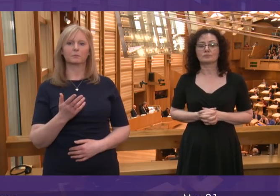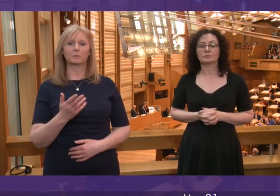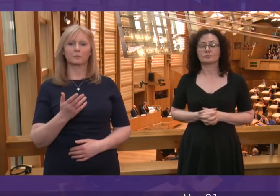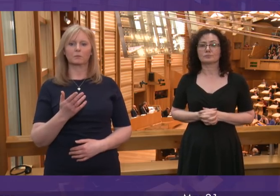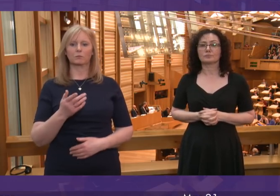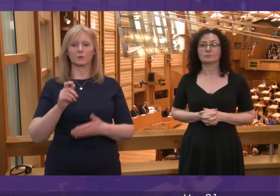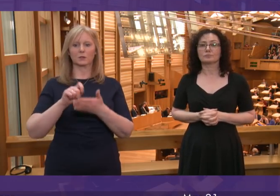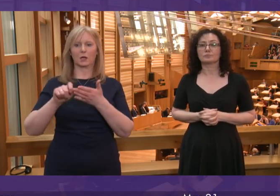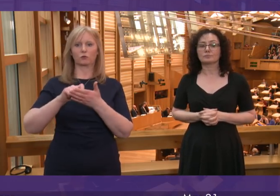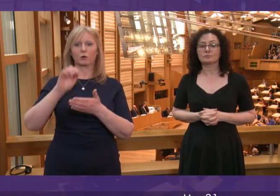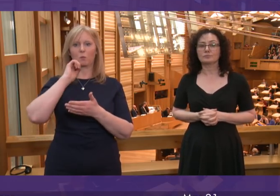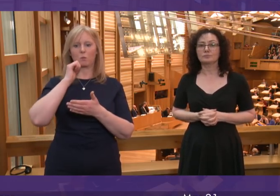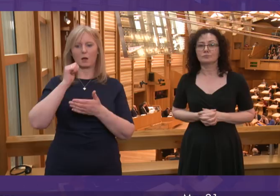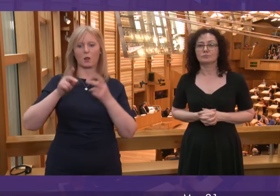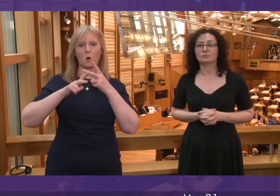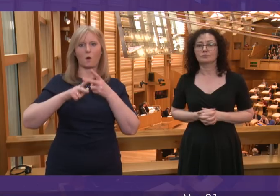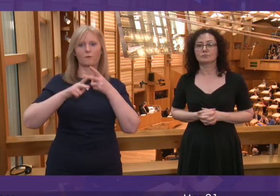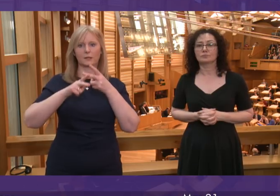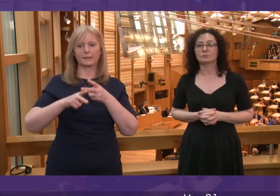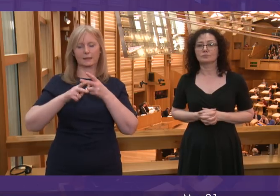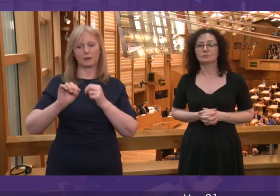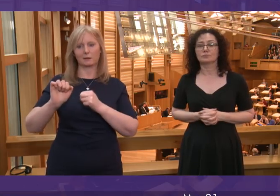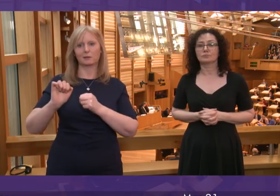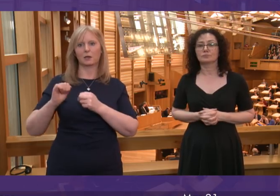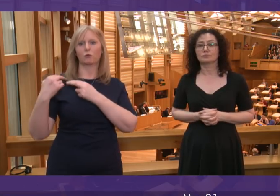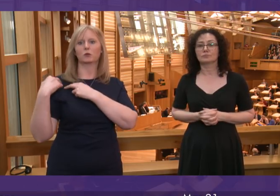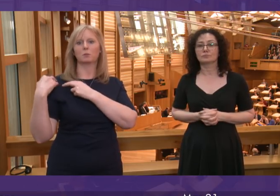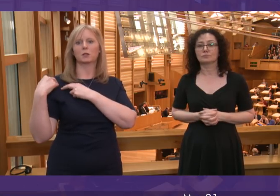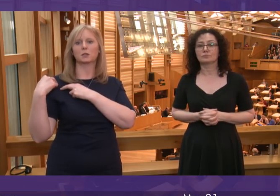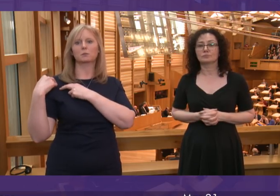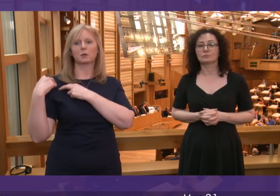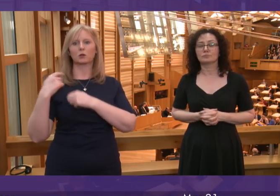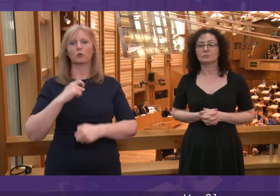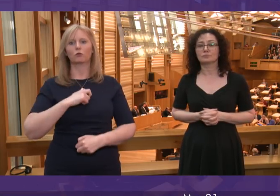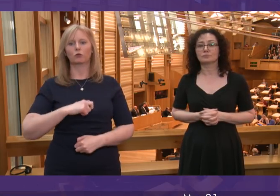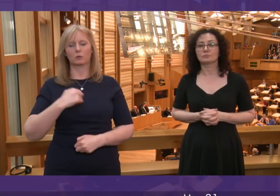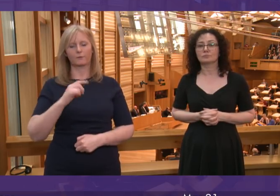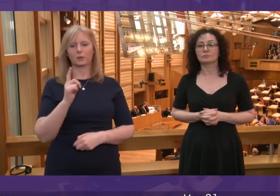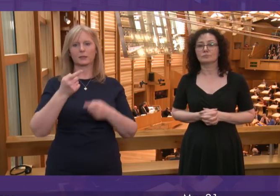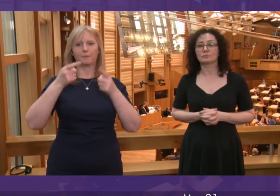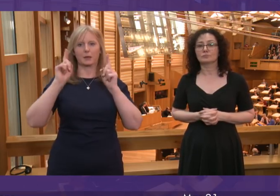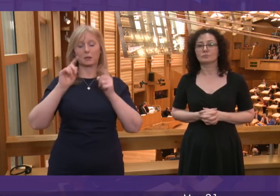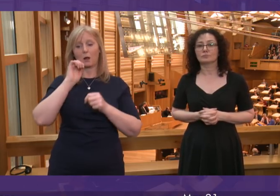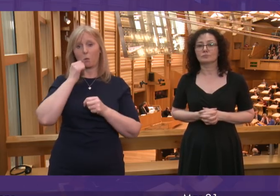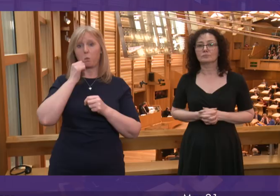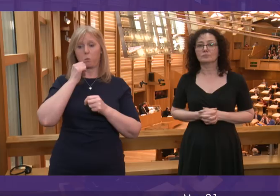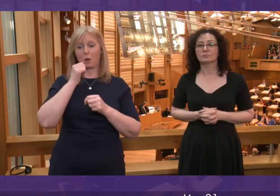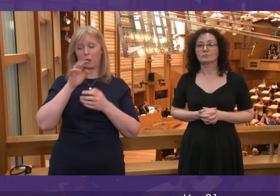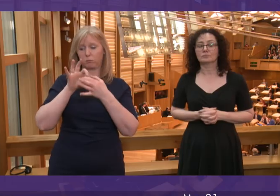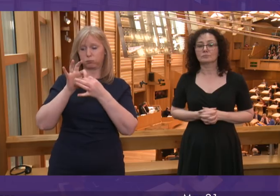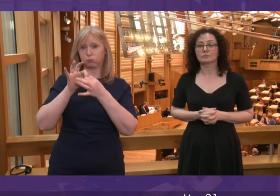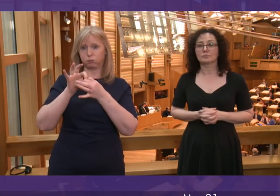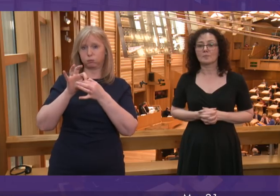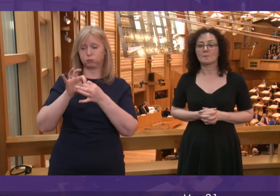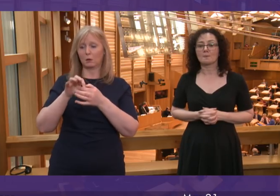that. That is part of his responsibilities and obviously as First Minister, I will retain a very close interest in that